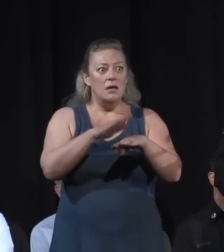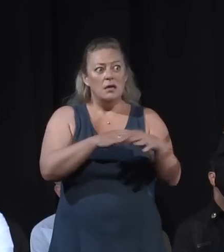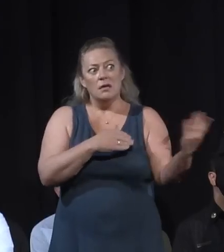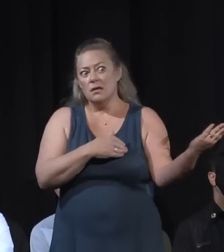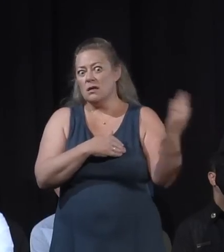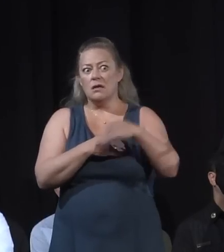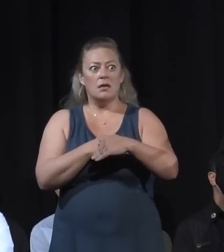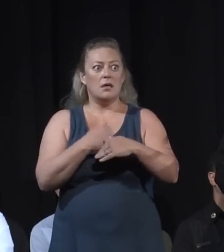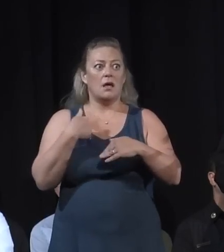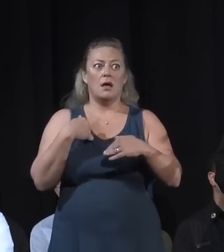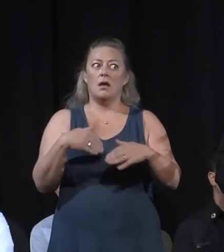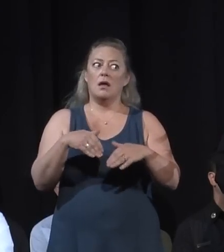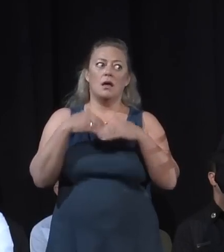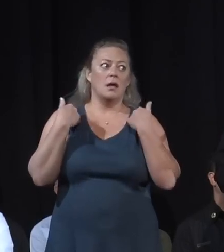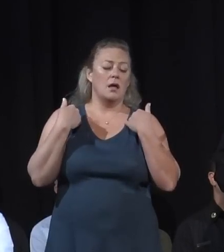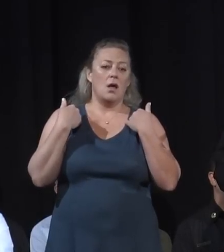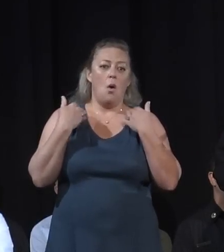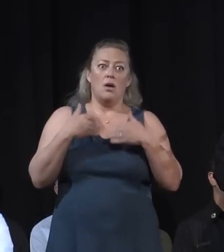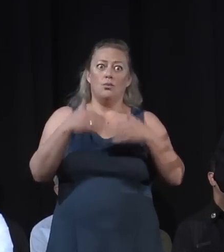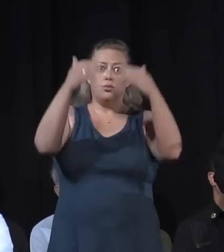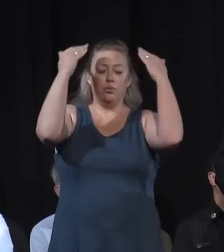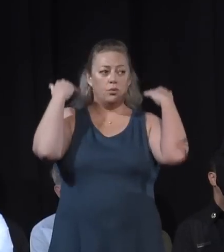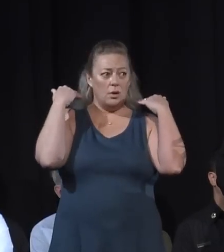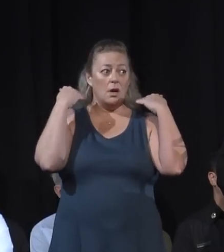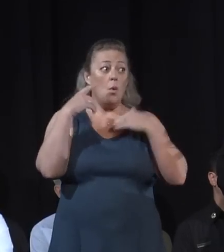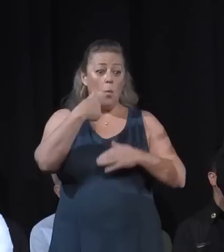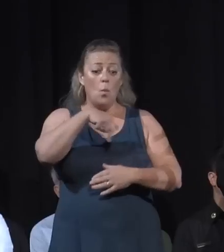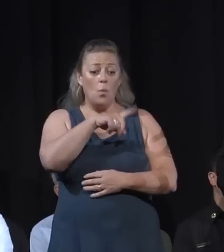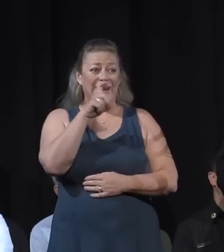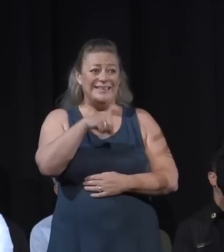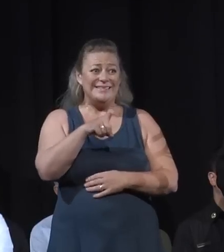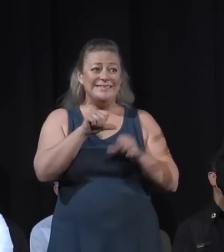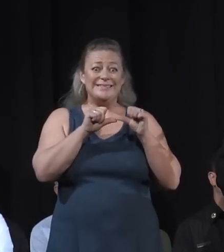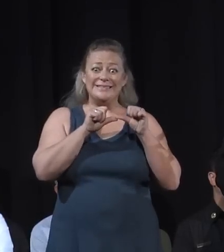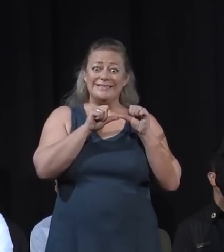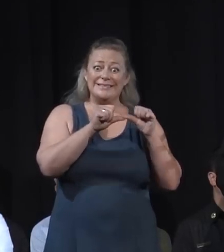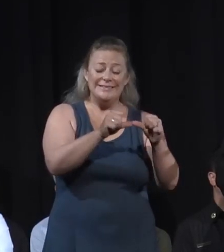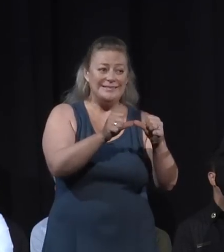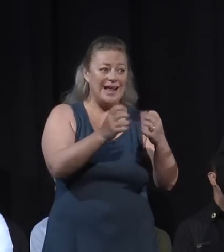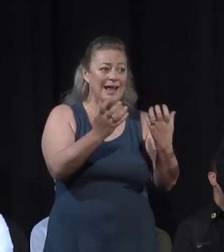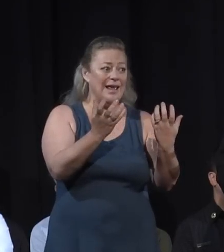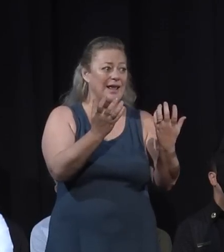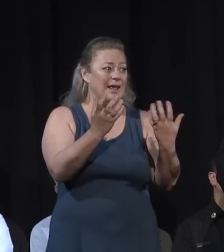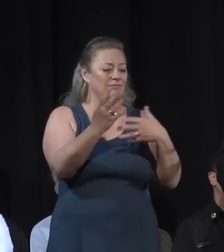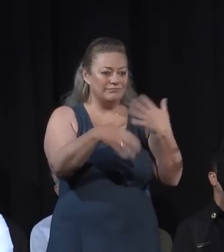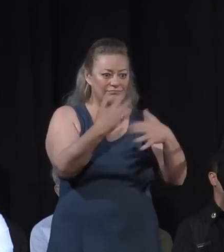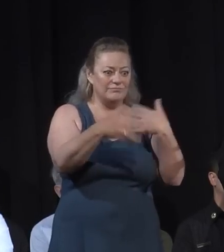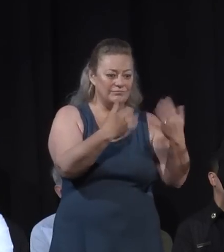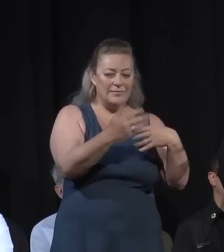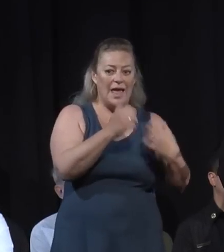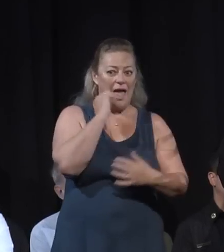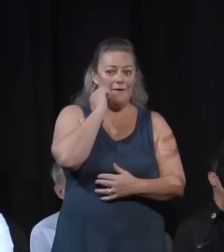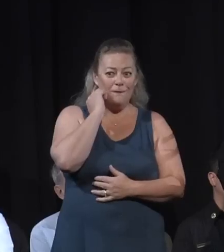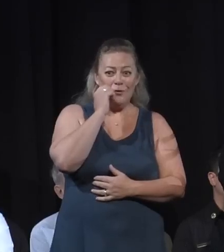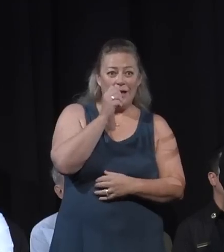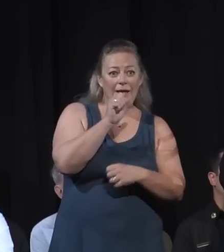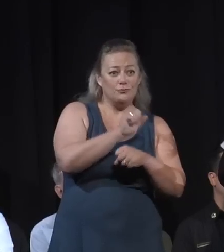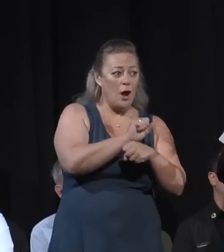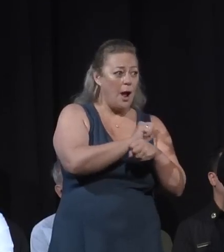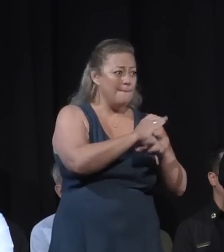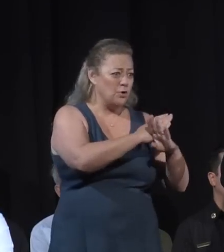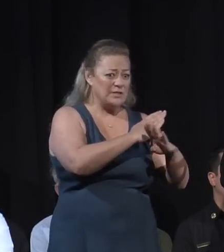abilities to not only fight the fire, but stay engaged in their day-to-day jobs protecting everything that goes on in the city